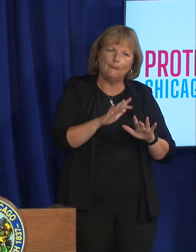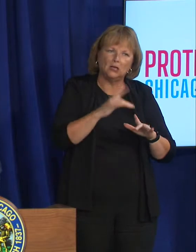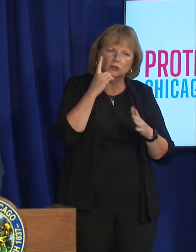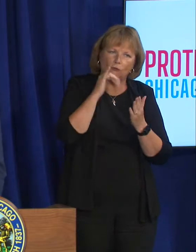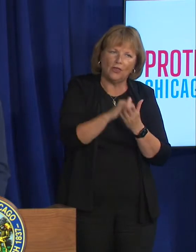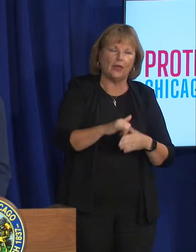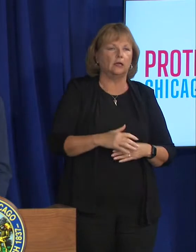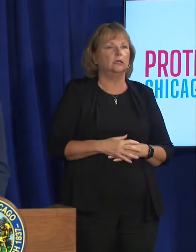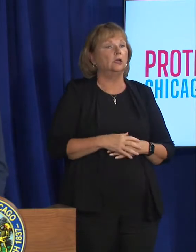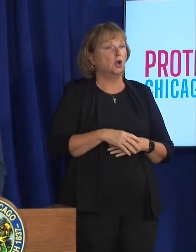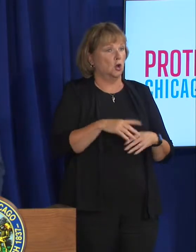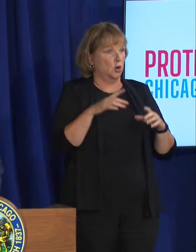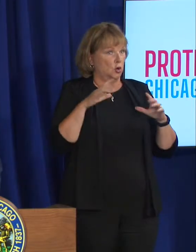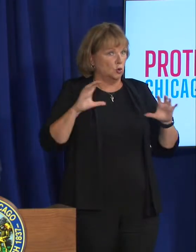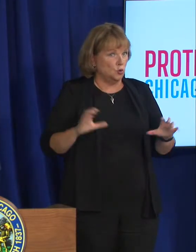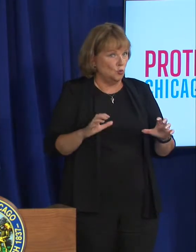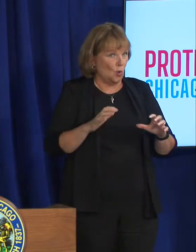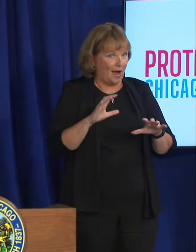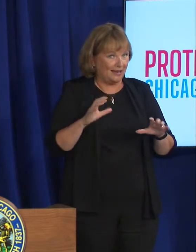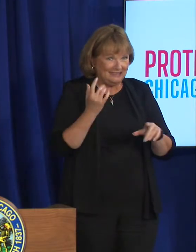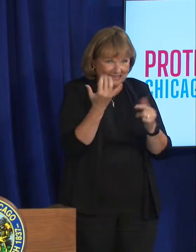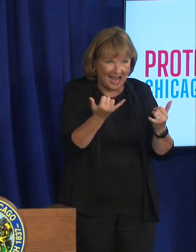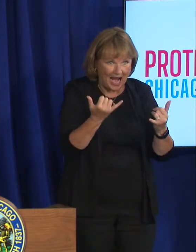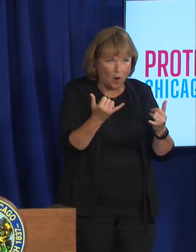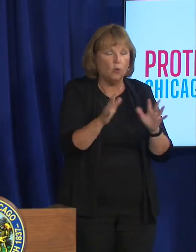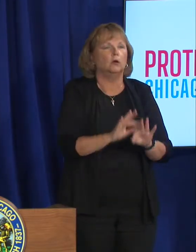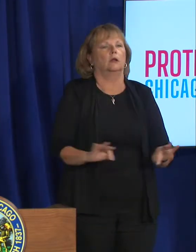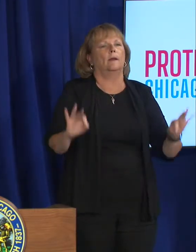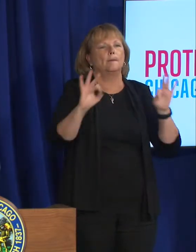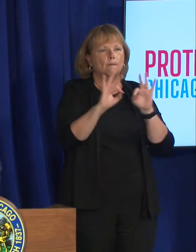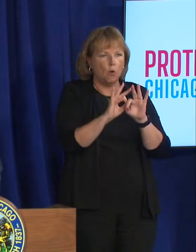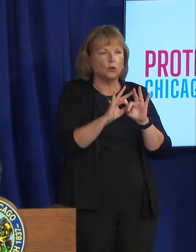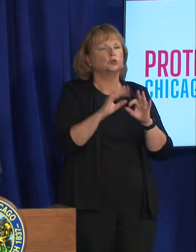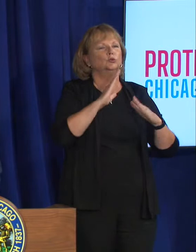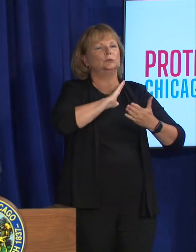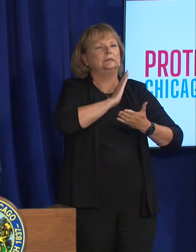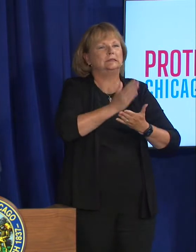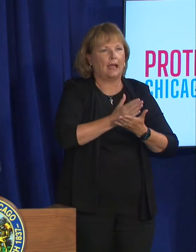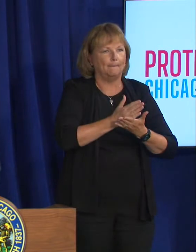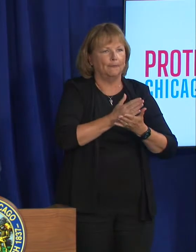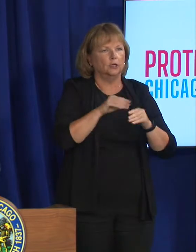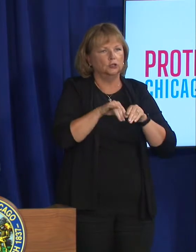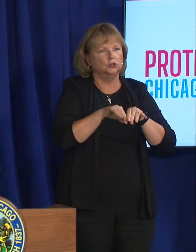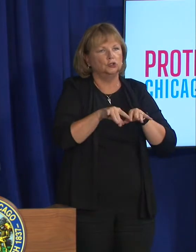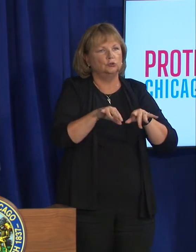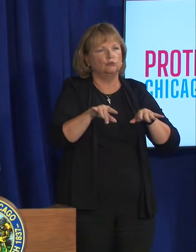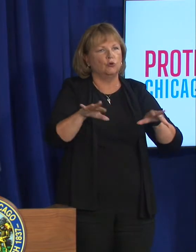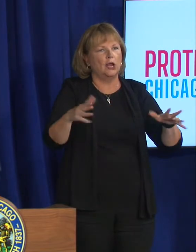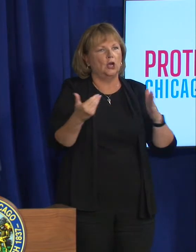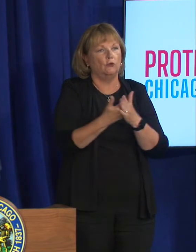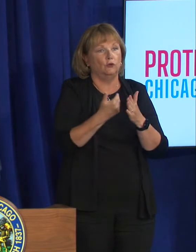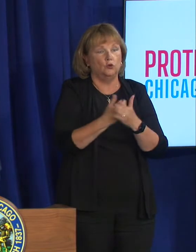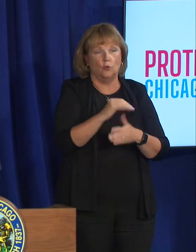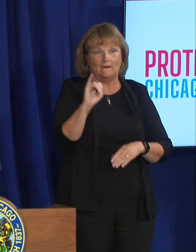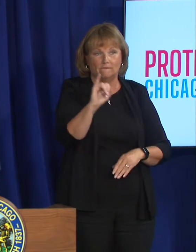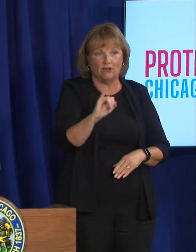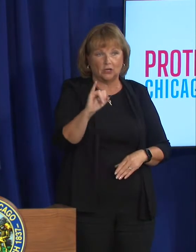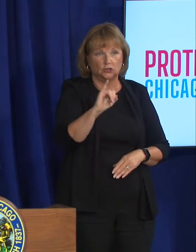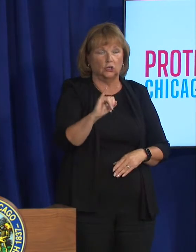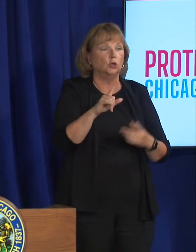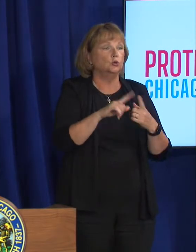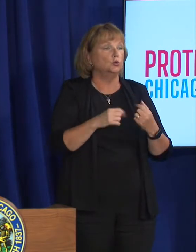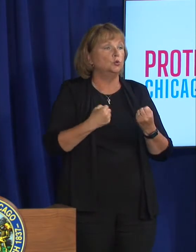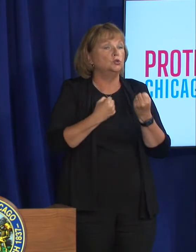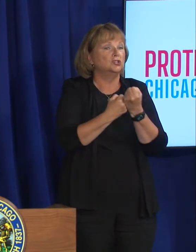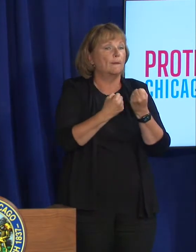vigorously now is critical for us to stem the spread of this new infection and to support